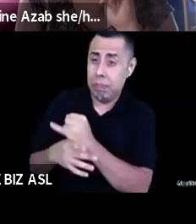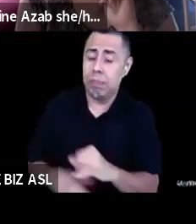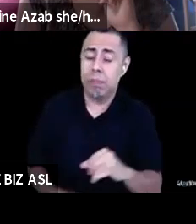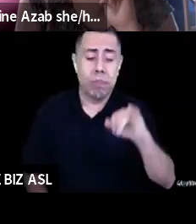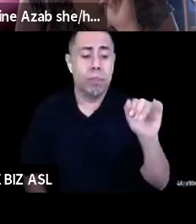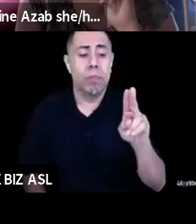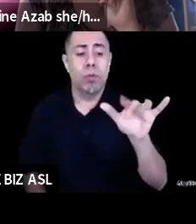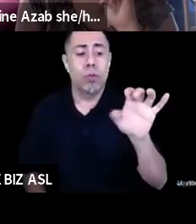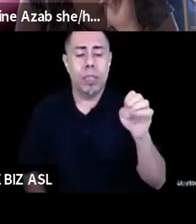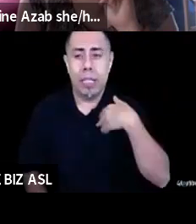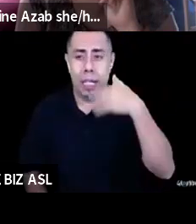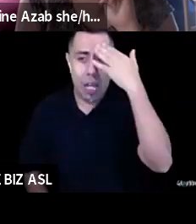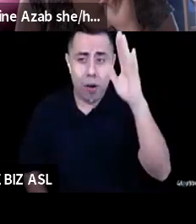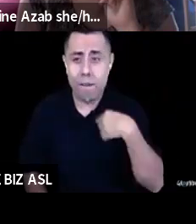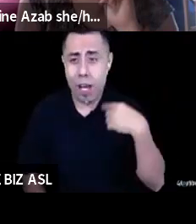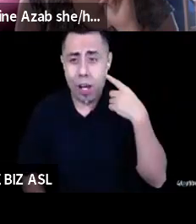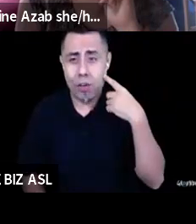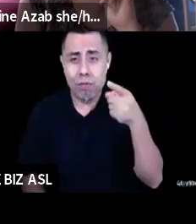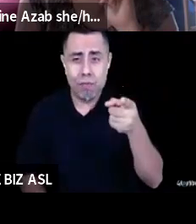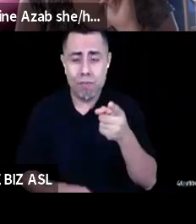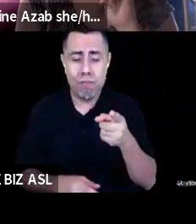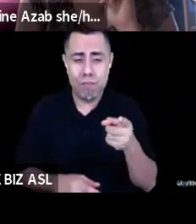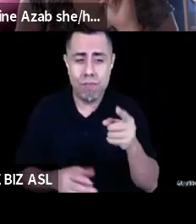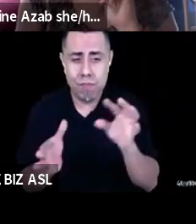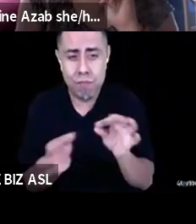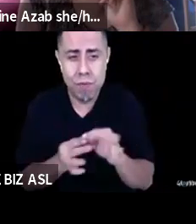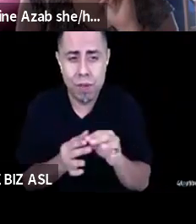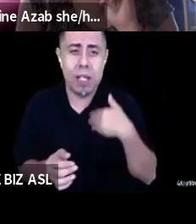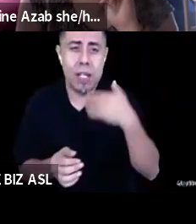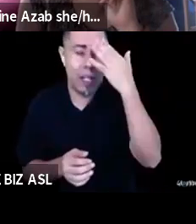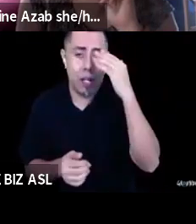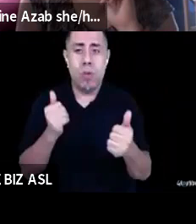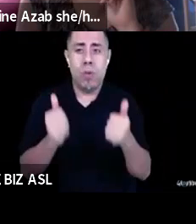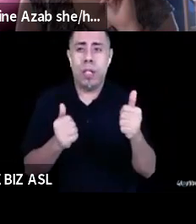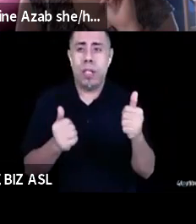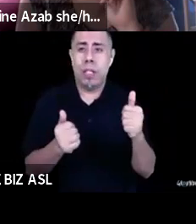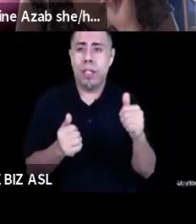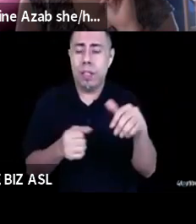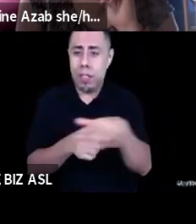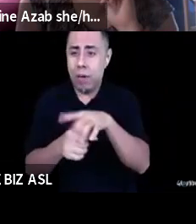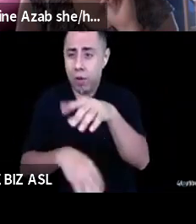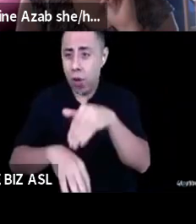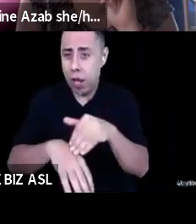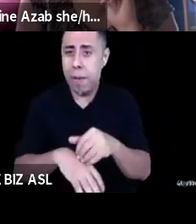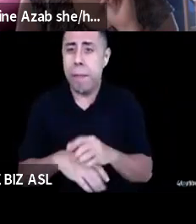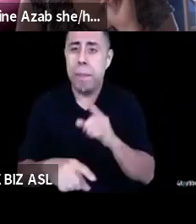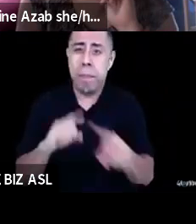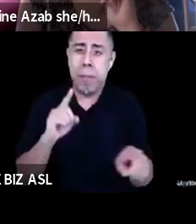I heard this and what you were saying, but, and I don't know where, like what community geographically you're located in, but if,